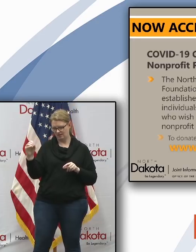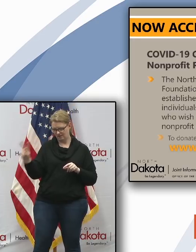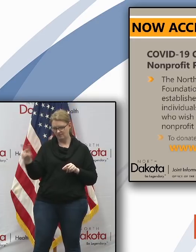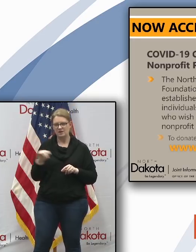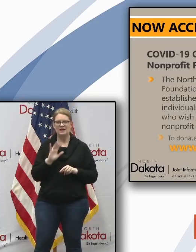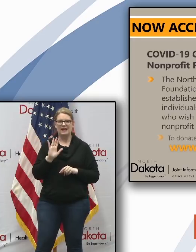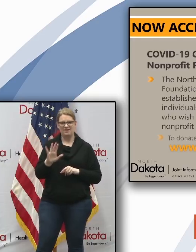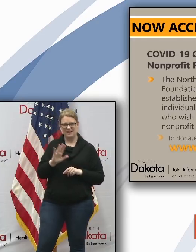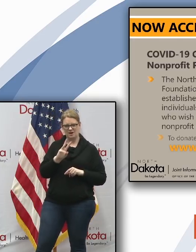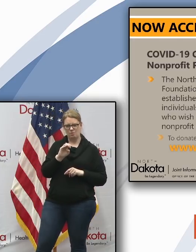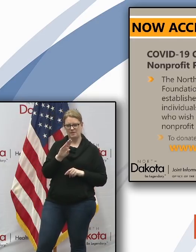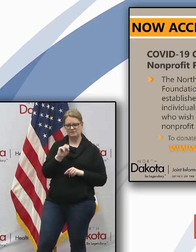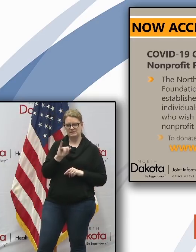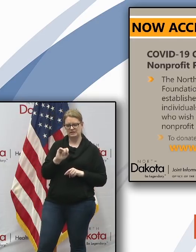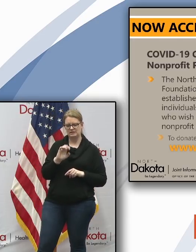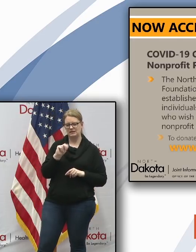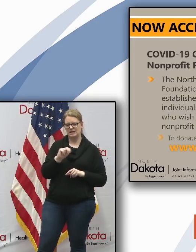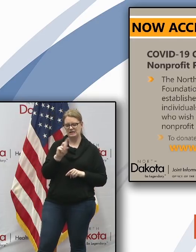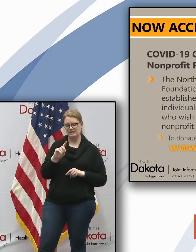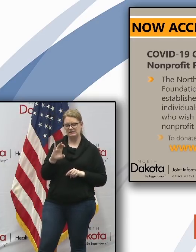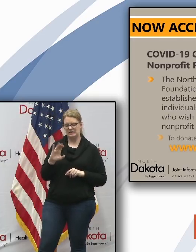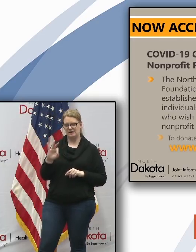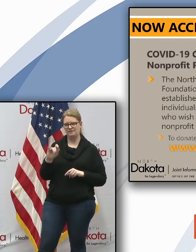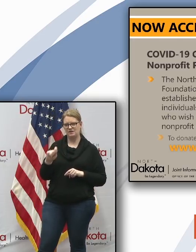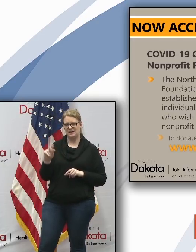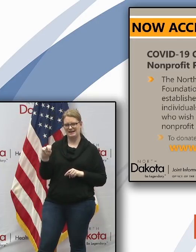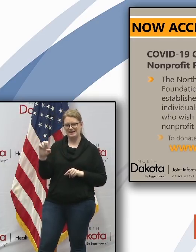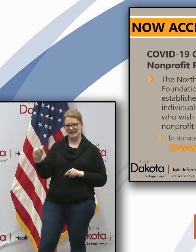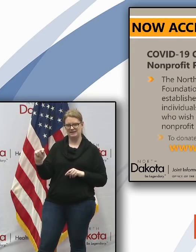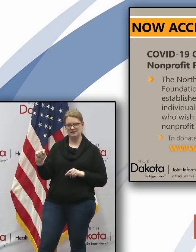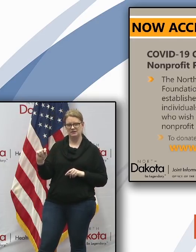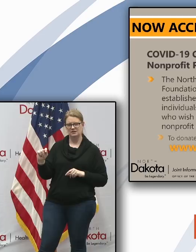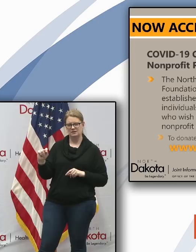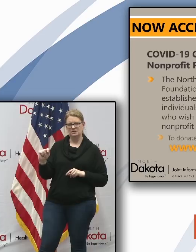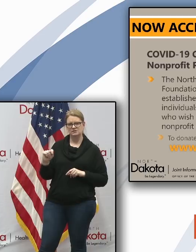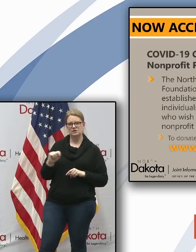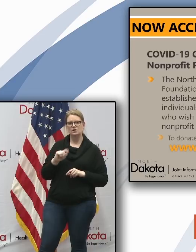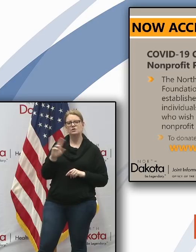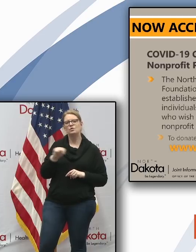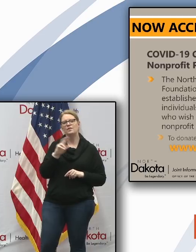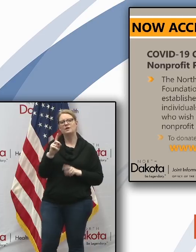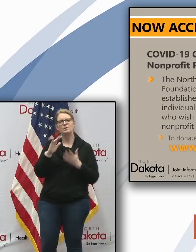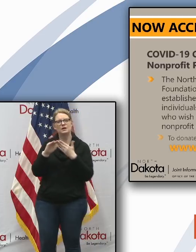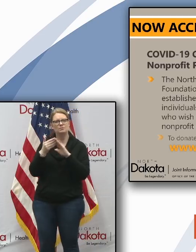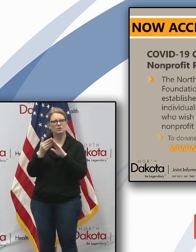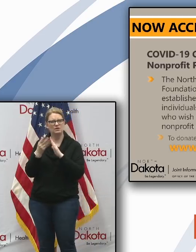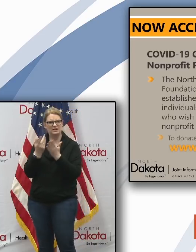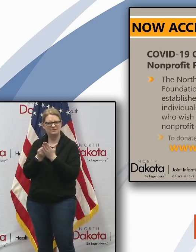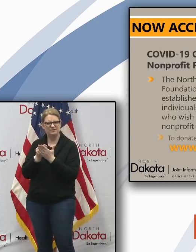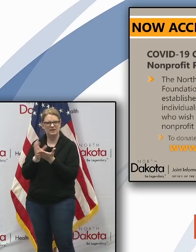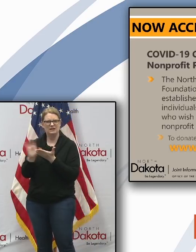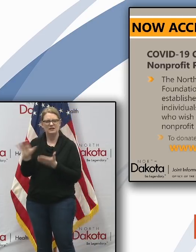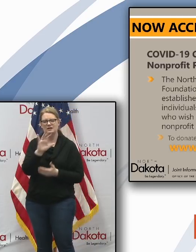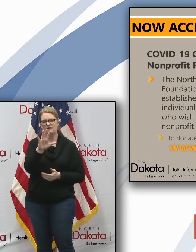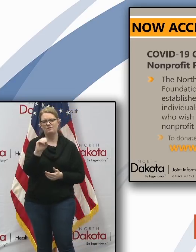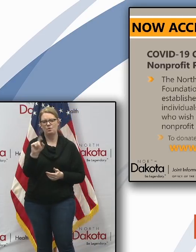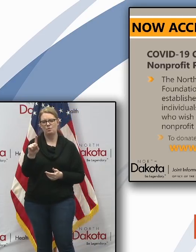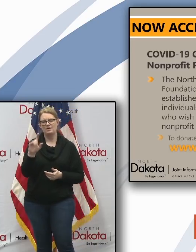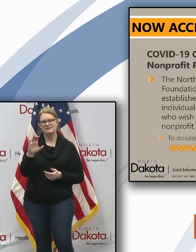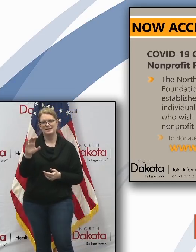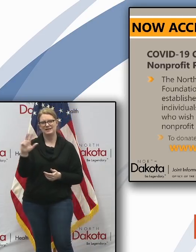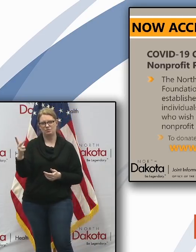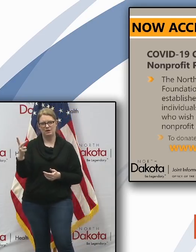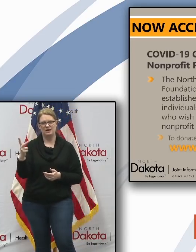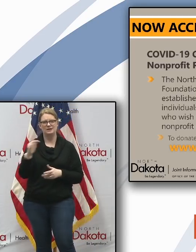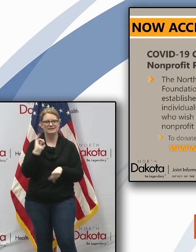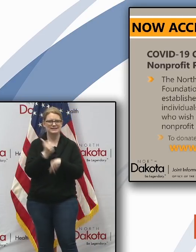is at ndcf.net a little more on the north dakota community foundation it's a 501c3 non-profit